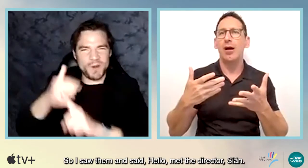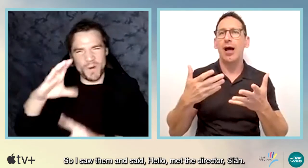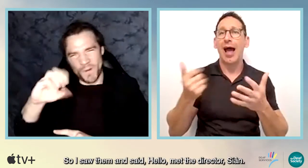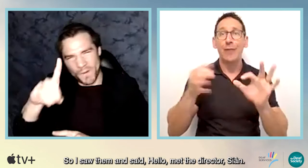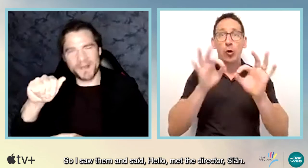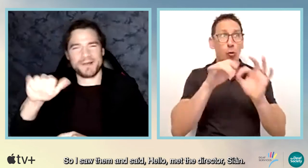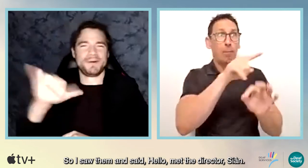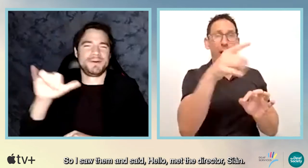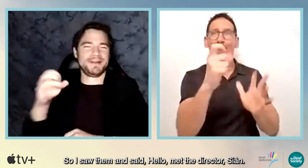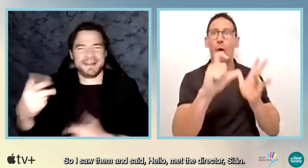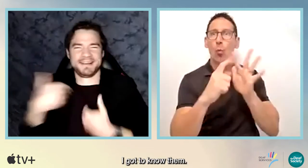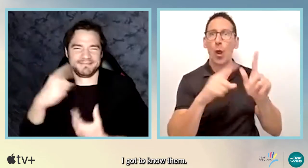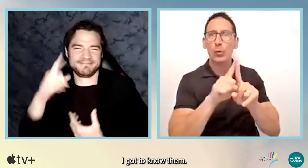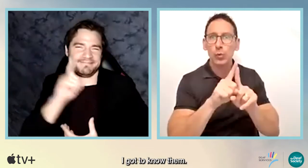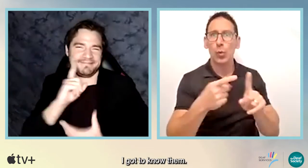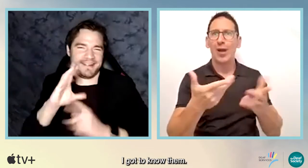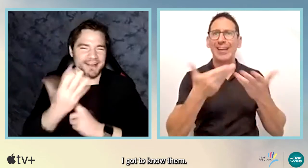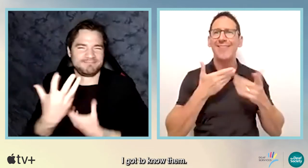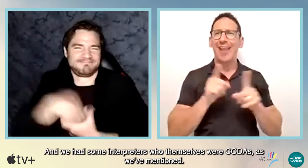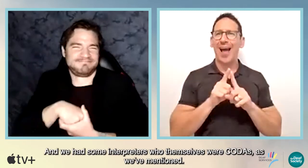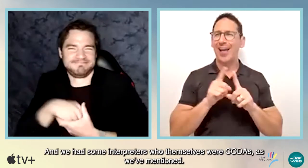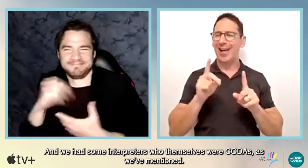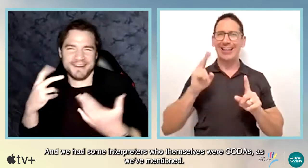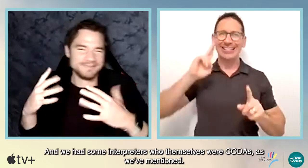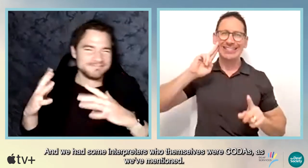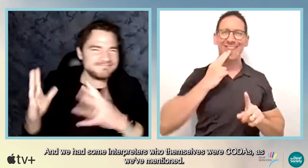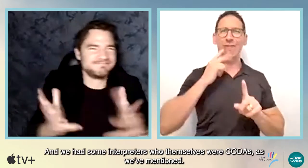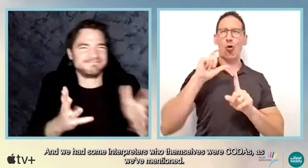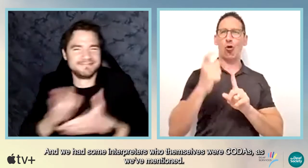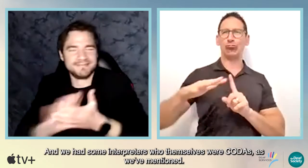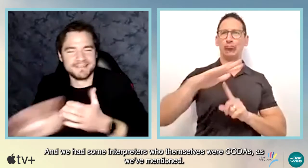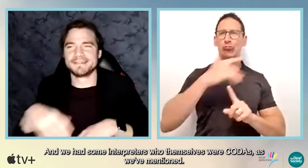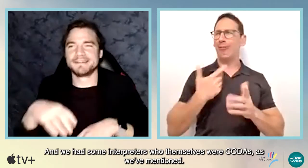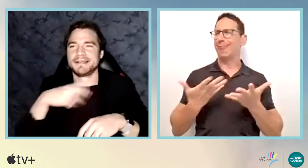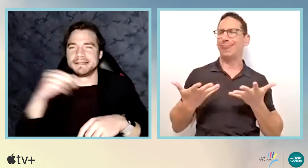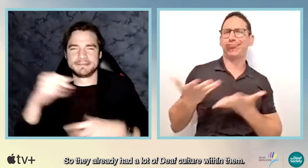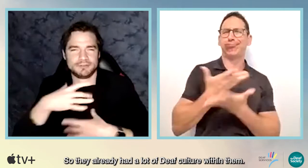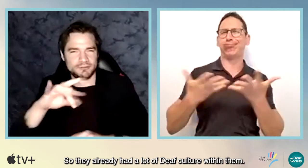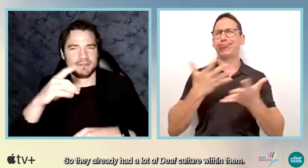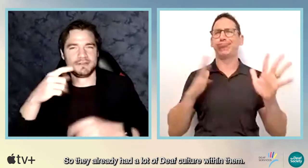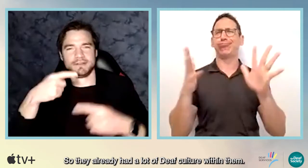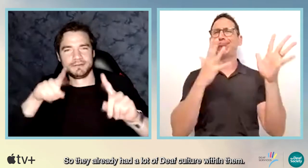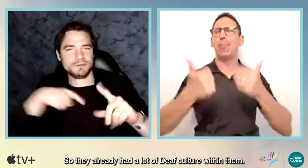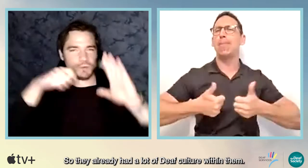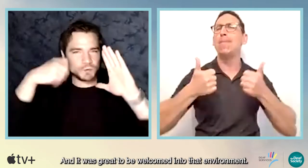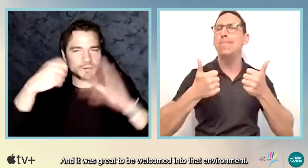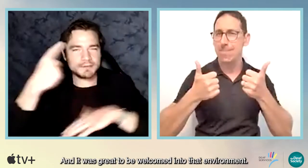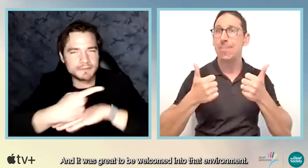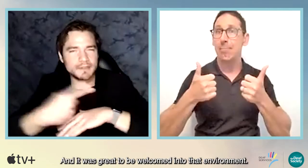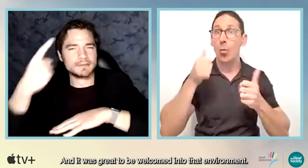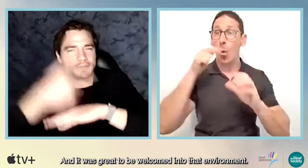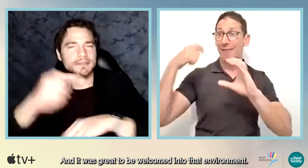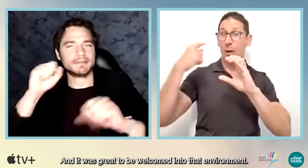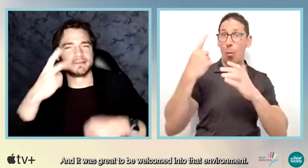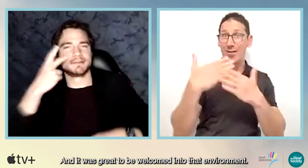I got to know them. And we had some interpreters who themselves were codas, as was mentioned. So they already had a lot of deaf culture within them. And it was great to be welcomed into that environment.